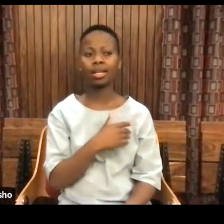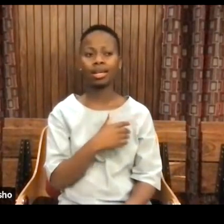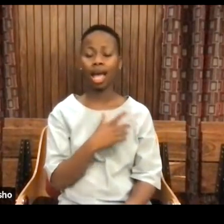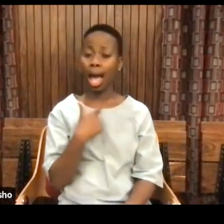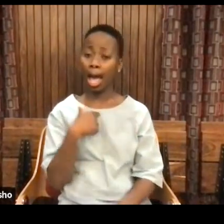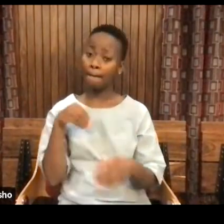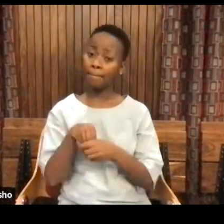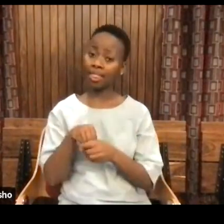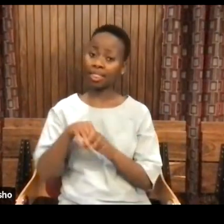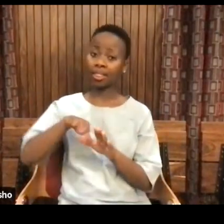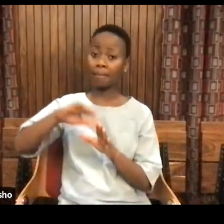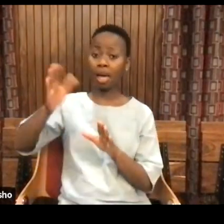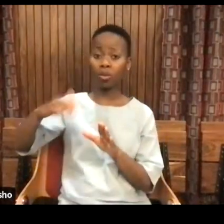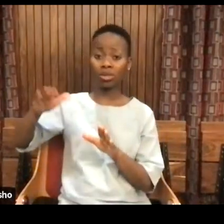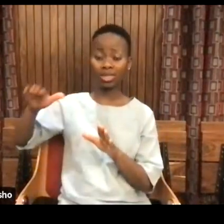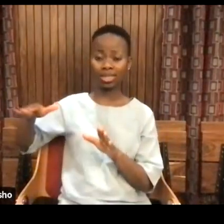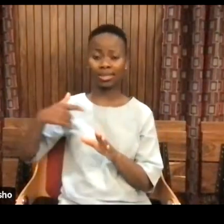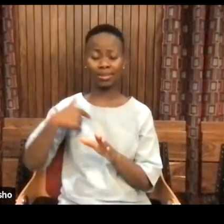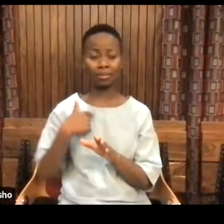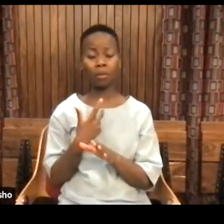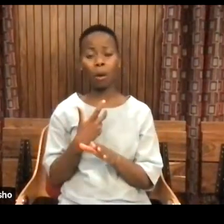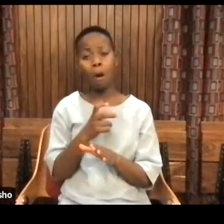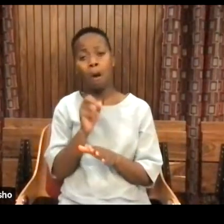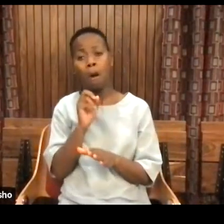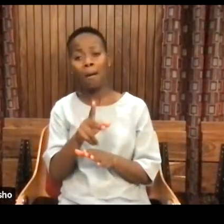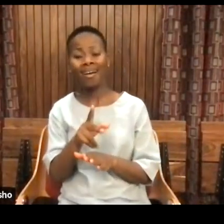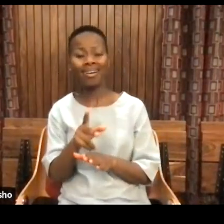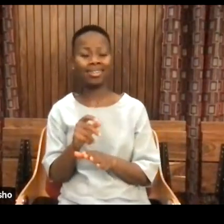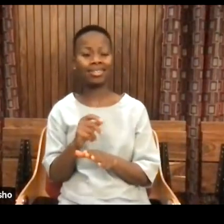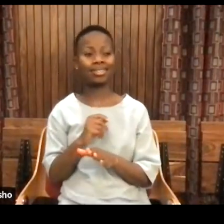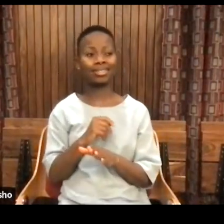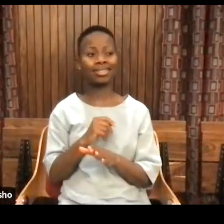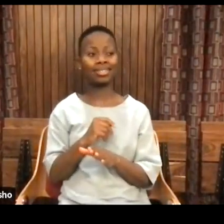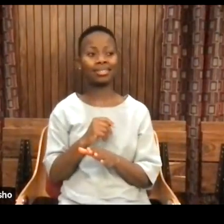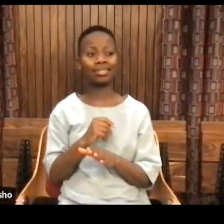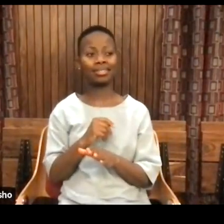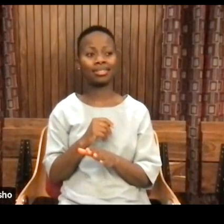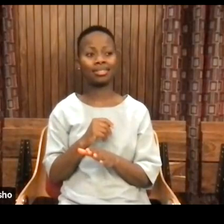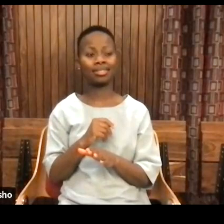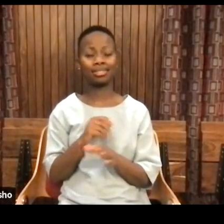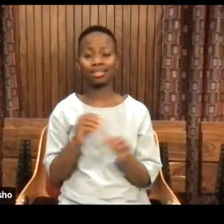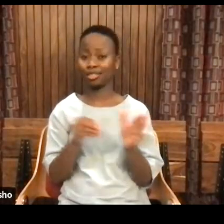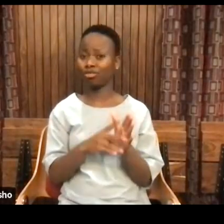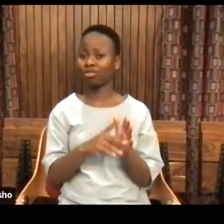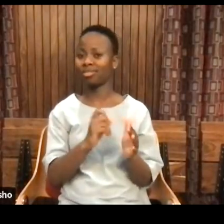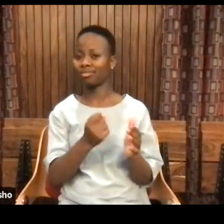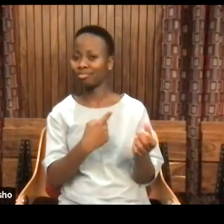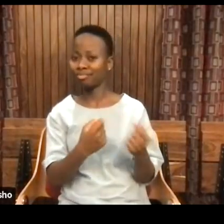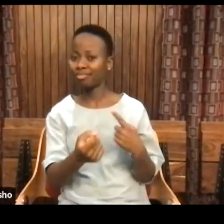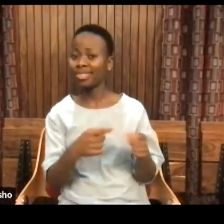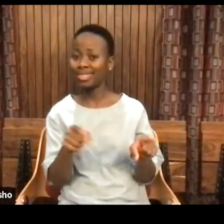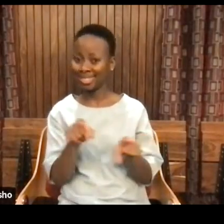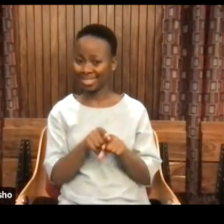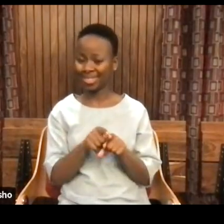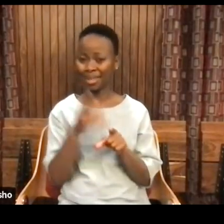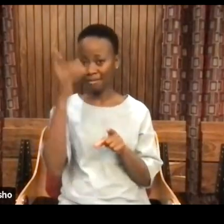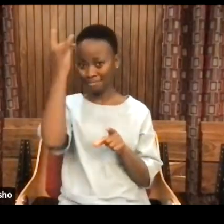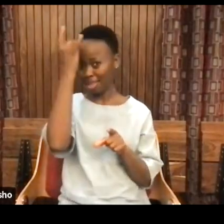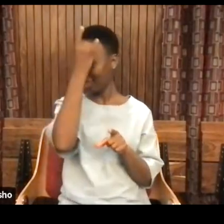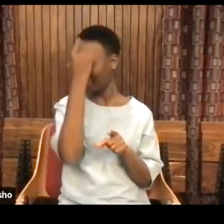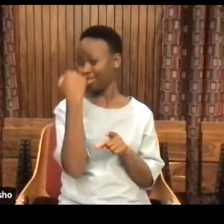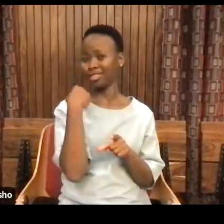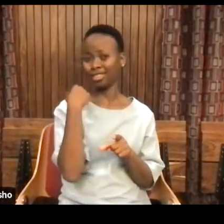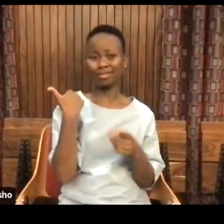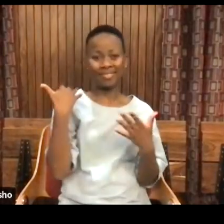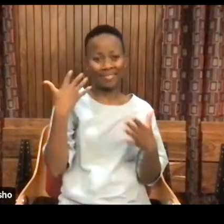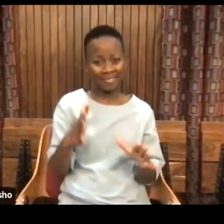Mountain, and I'm like, oh, I'll come in there. This past March, had the good fortune of going to the Arctic,